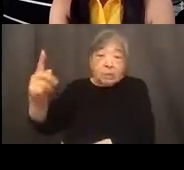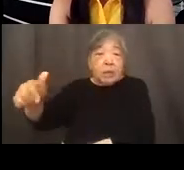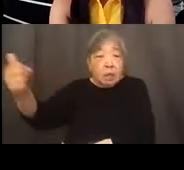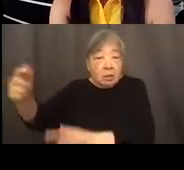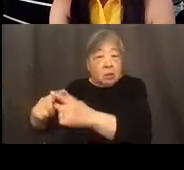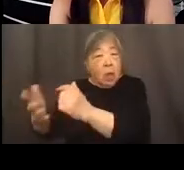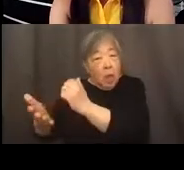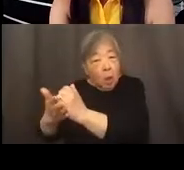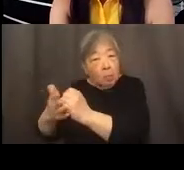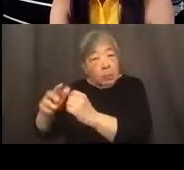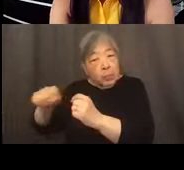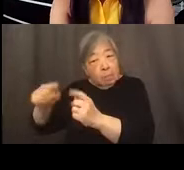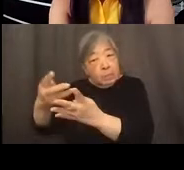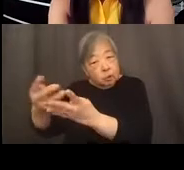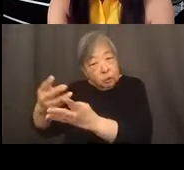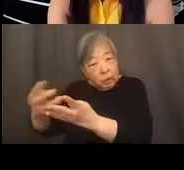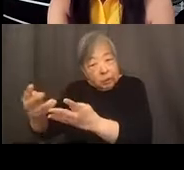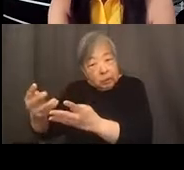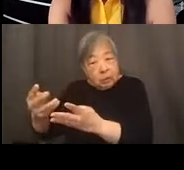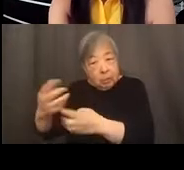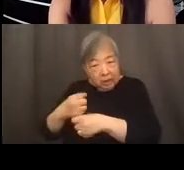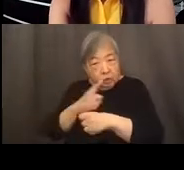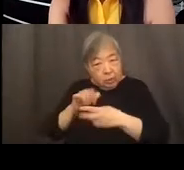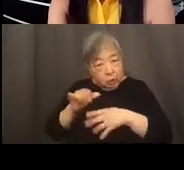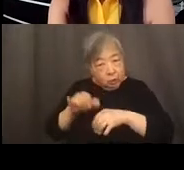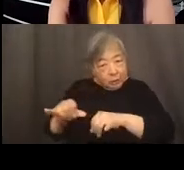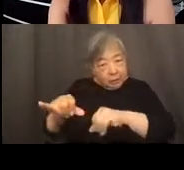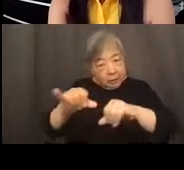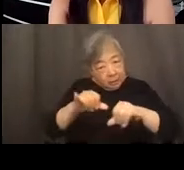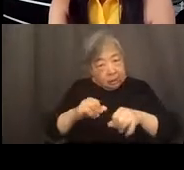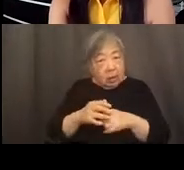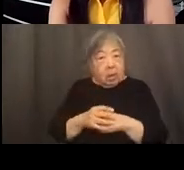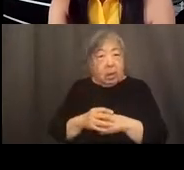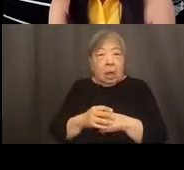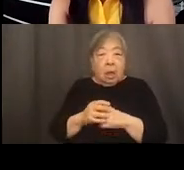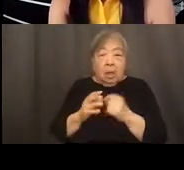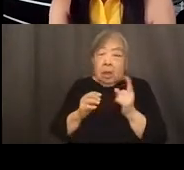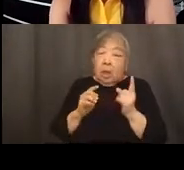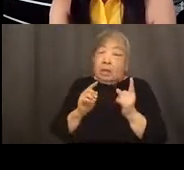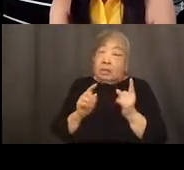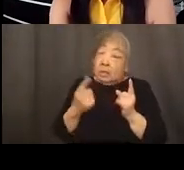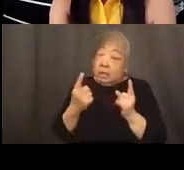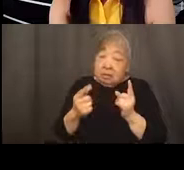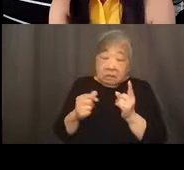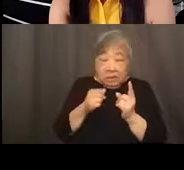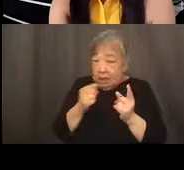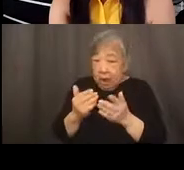in your screening process. And just to set the stage, this is nothing new, you know, housing providers, it's a constant